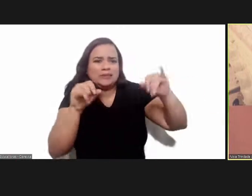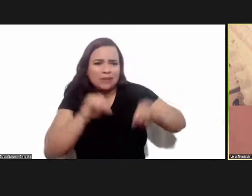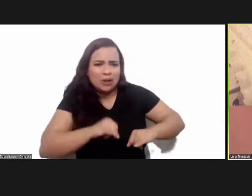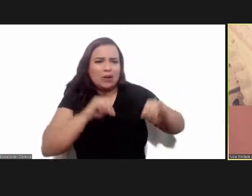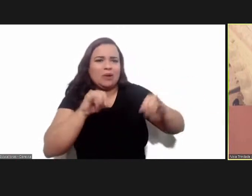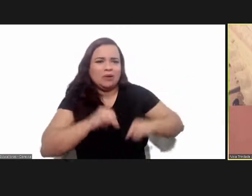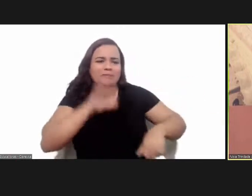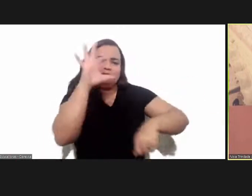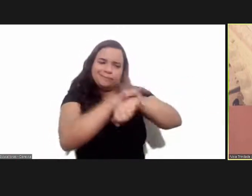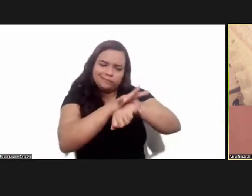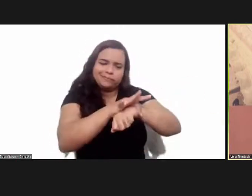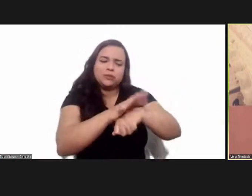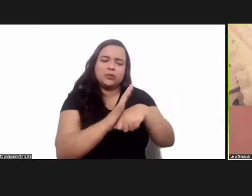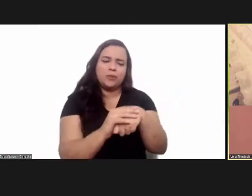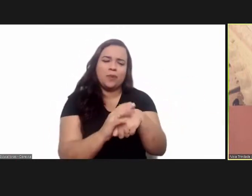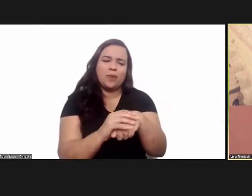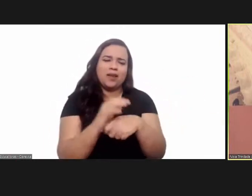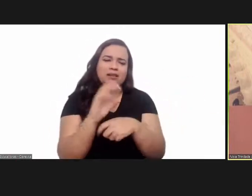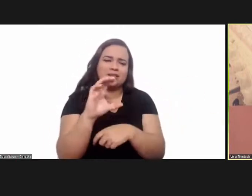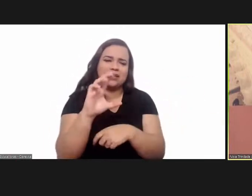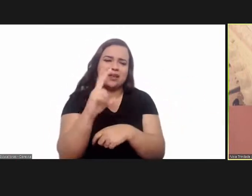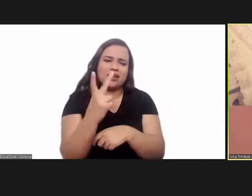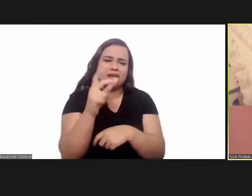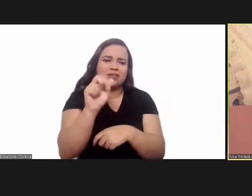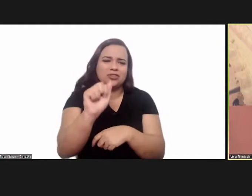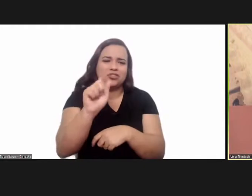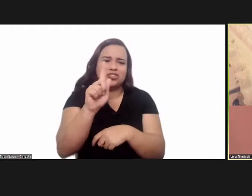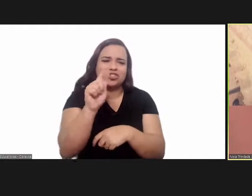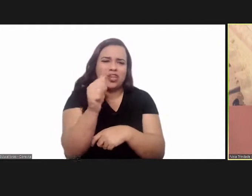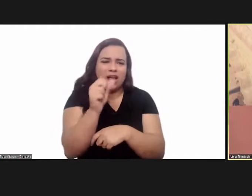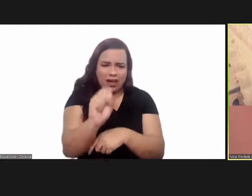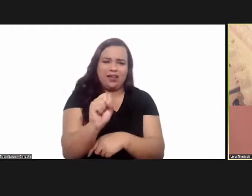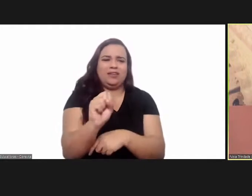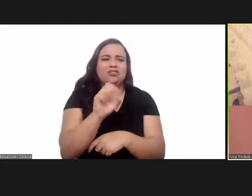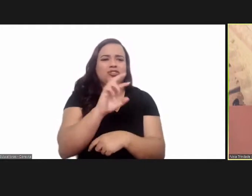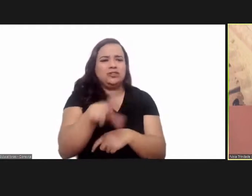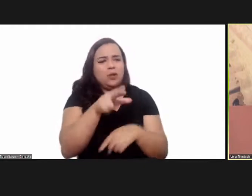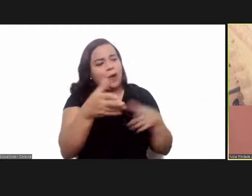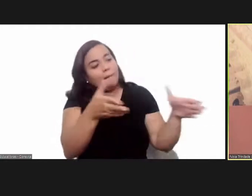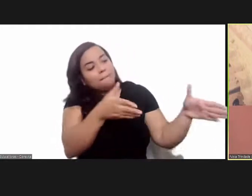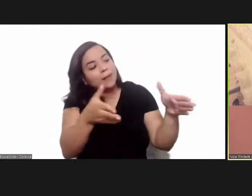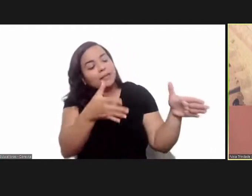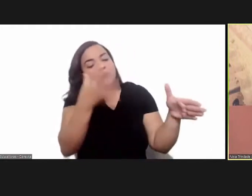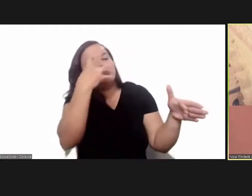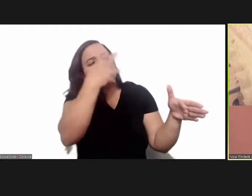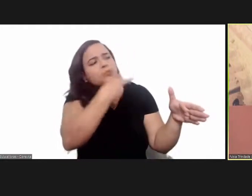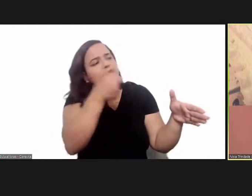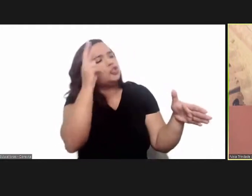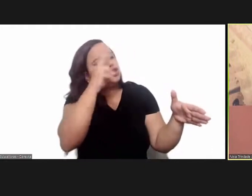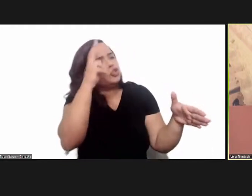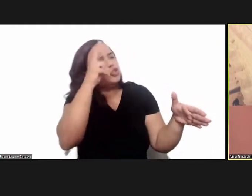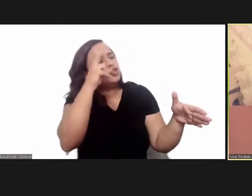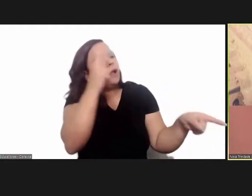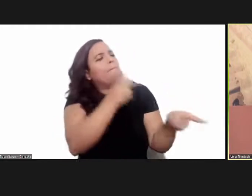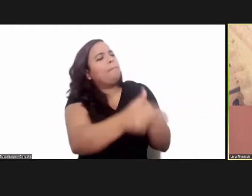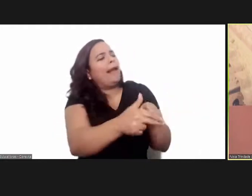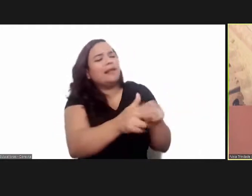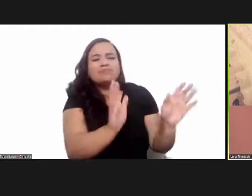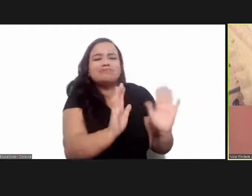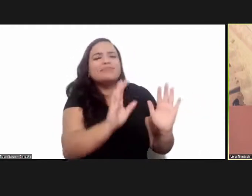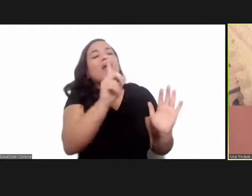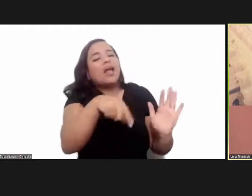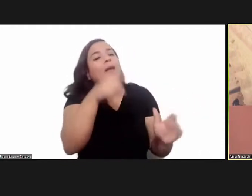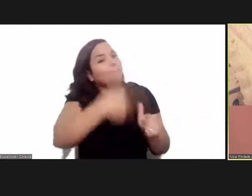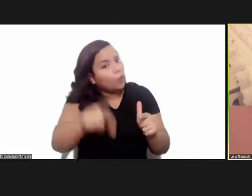disease we still have chagas disease with us not as a page a beautiful page of achievements